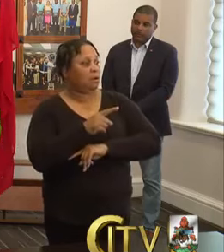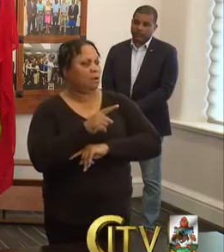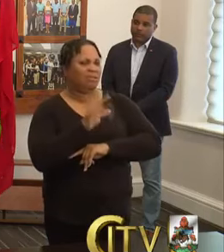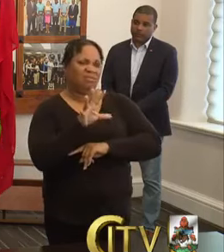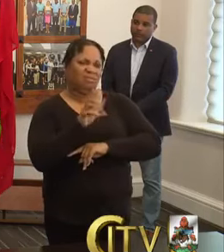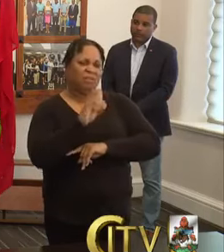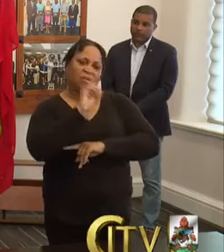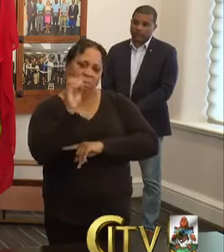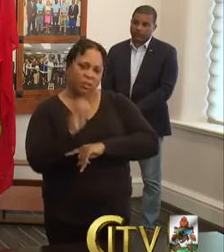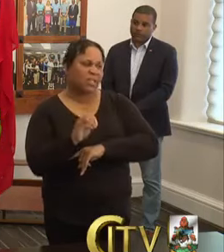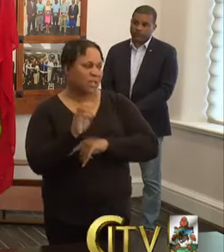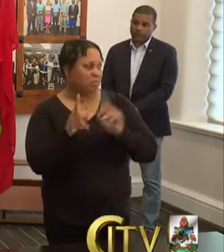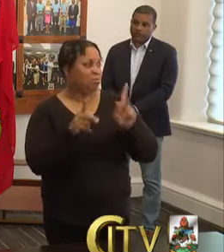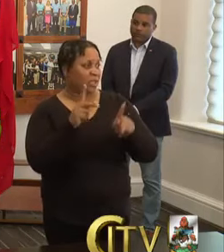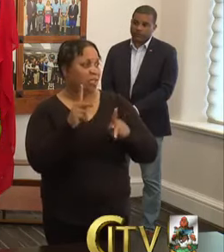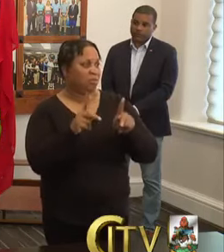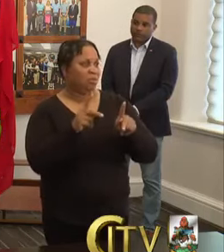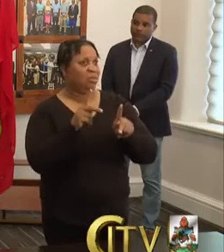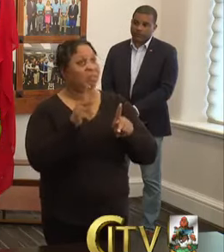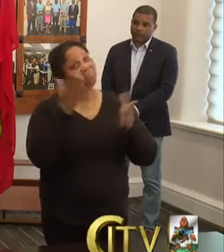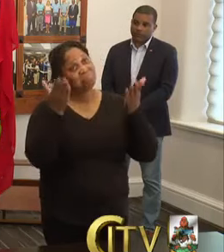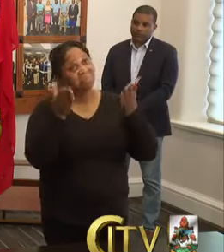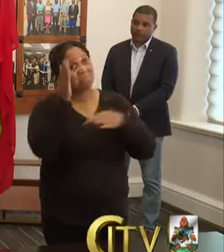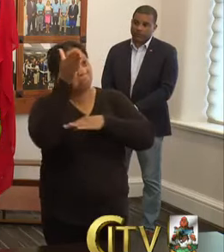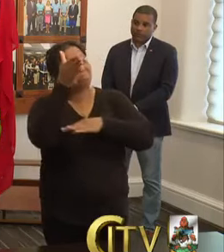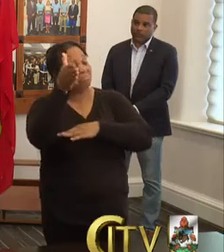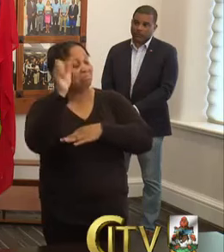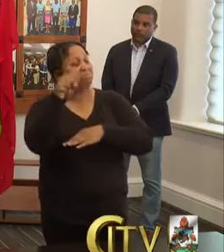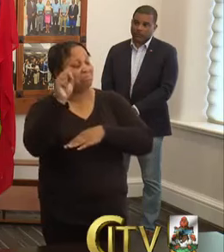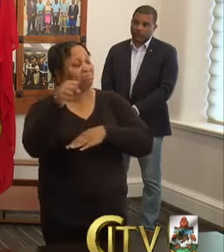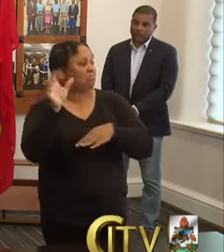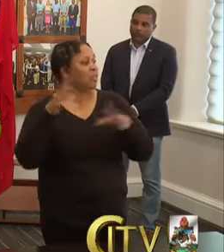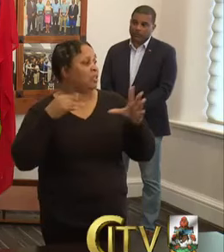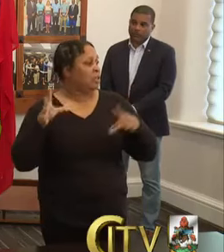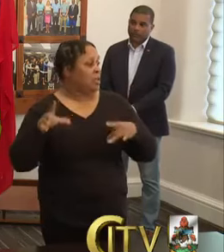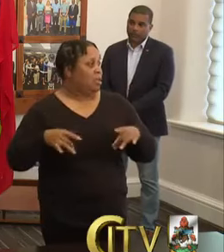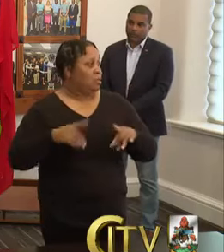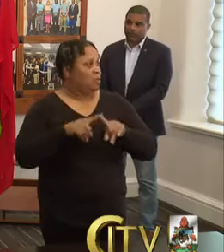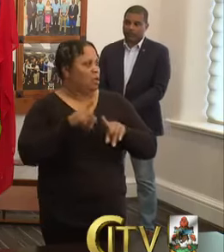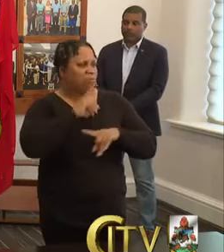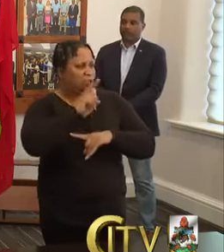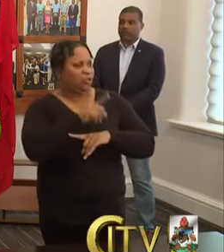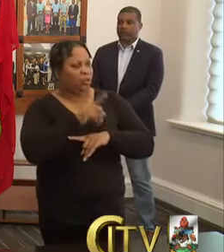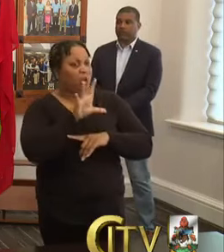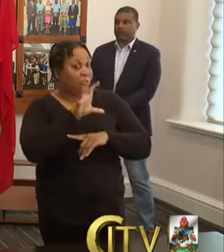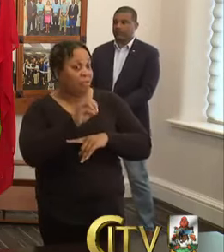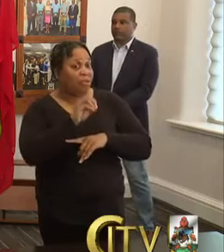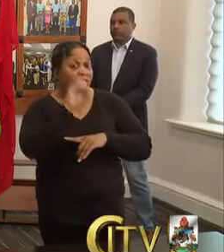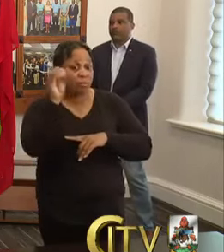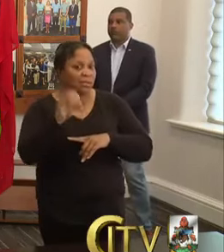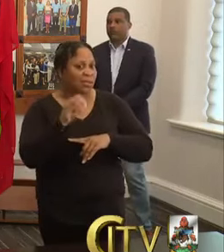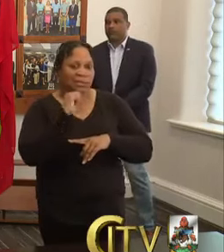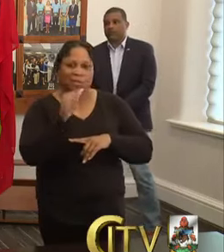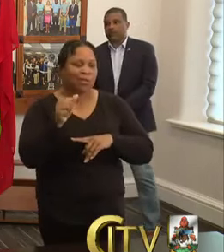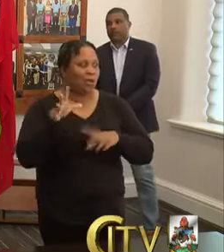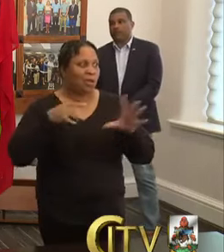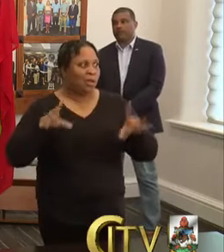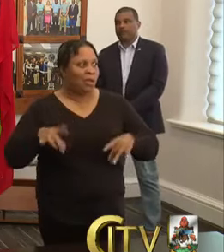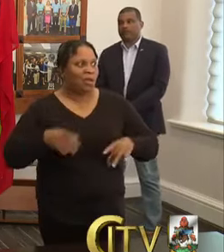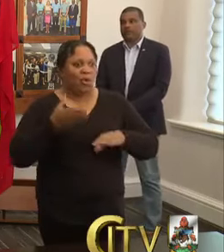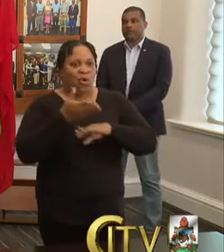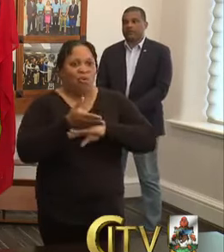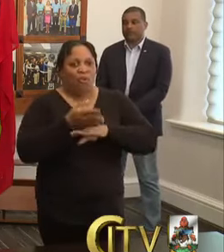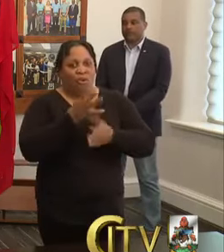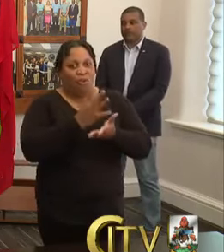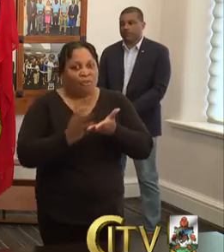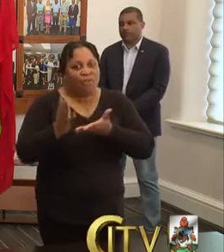50% of persons have reviewed at one point in time will contract it. We just want to make sure that 50% of people don't contract it over the next four or five